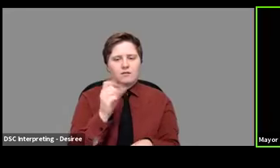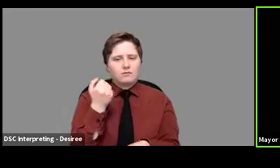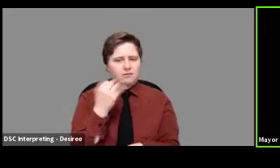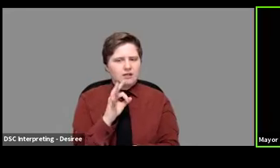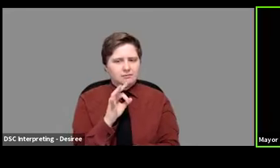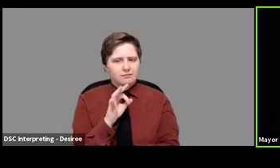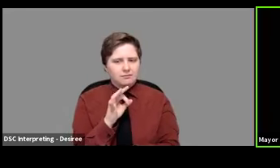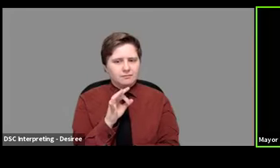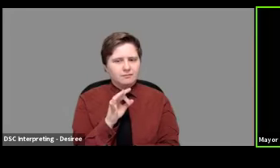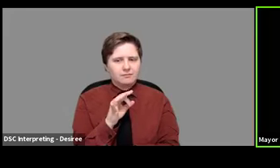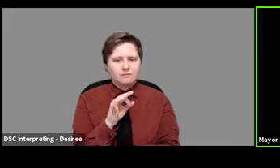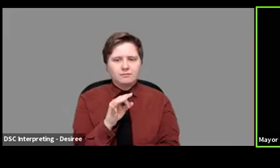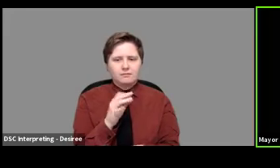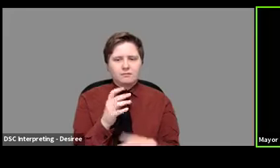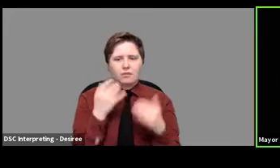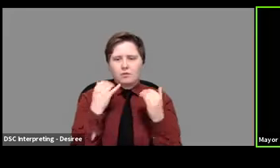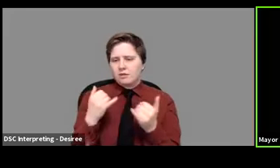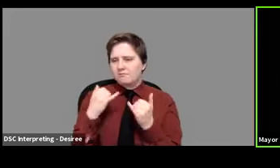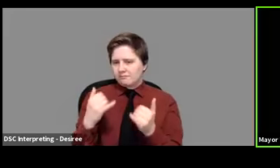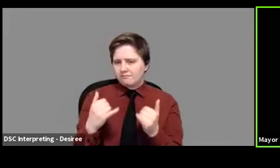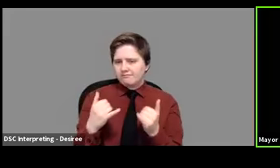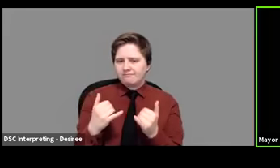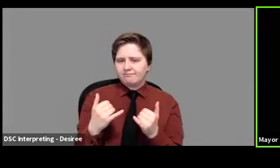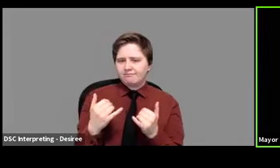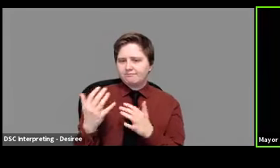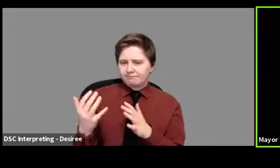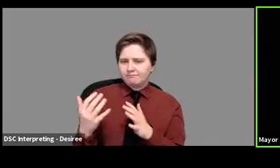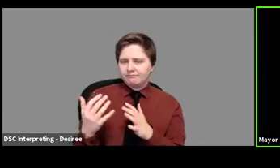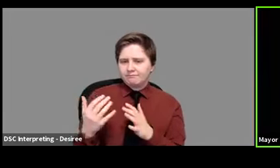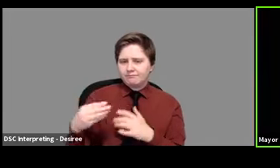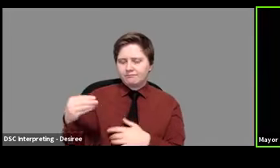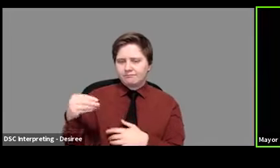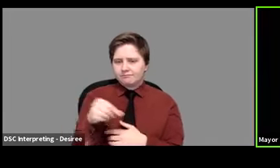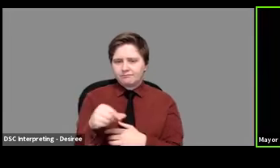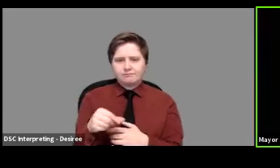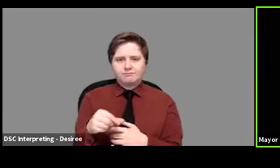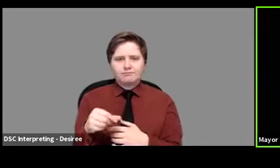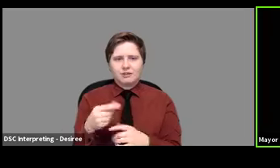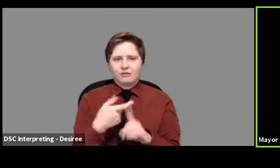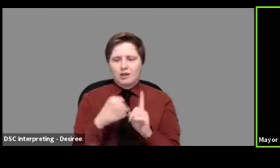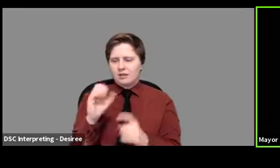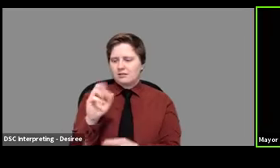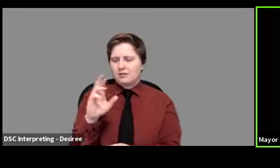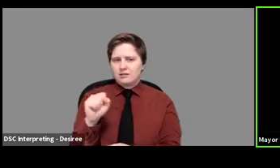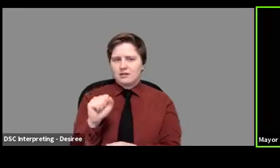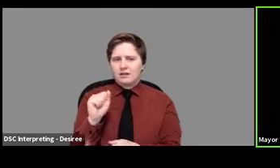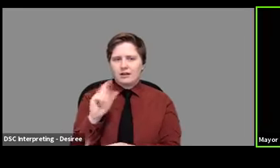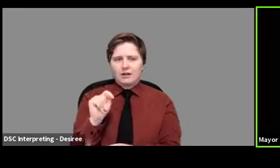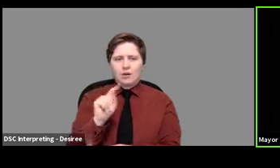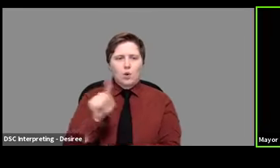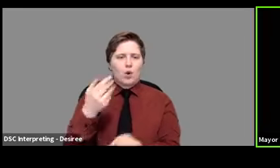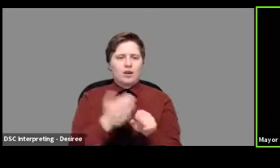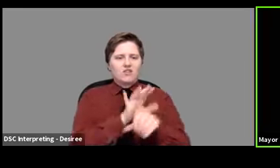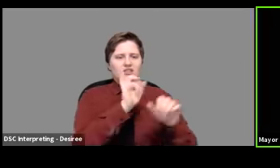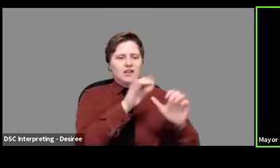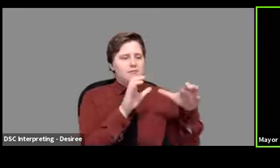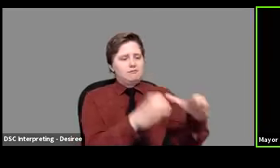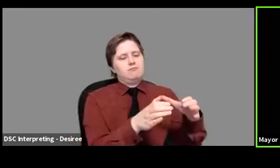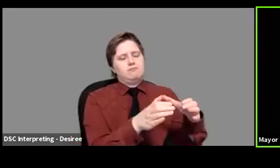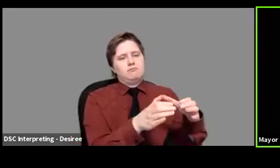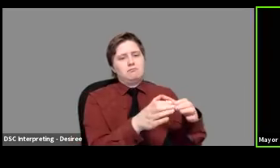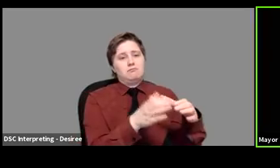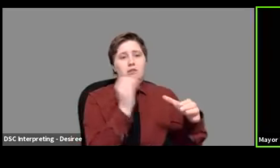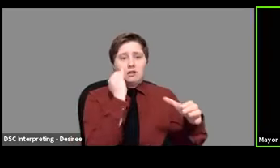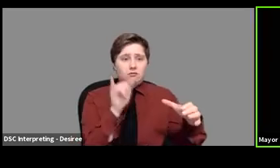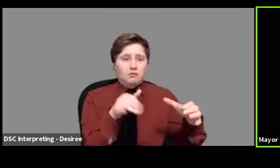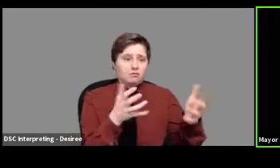Well, as of now, um, the reimbursement from the cares act can only go to cover those costs. And if that's what it